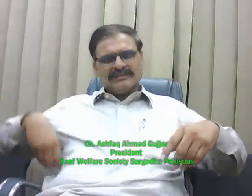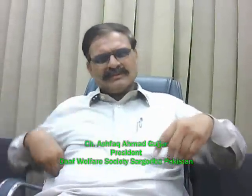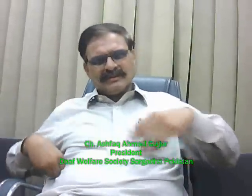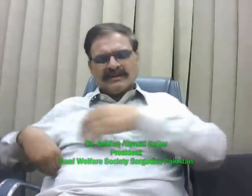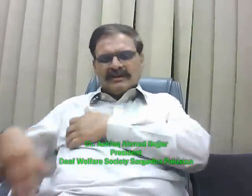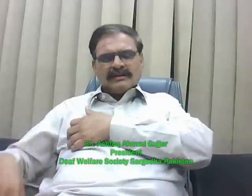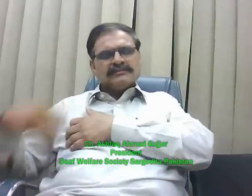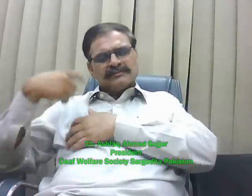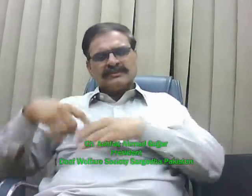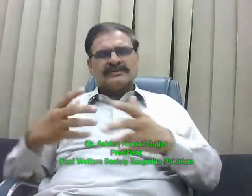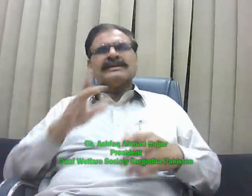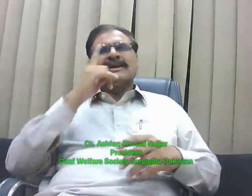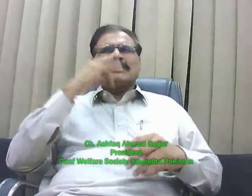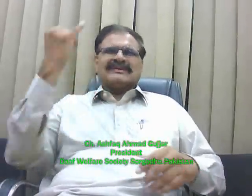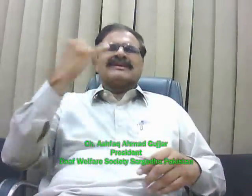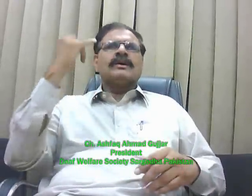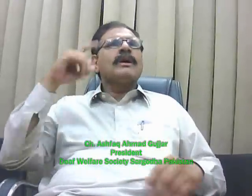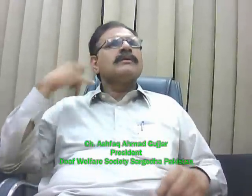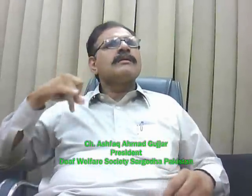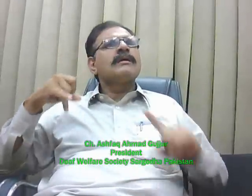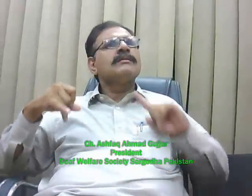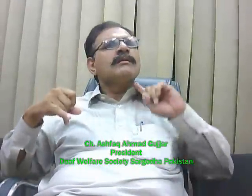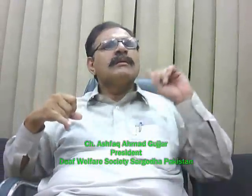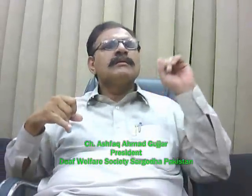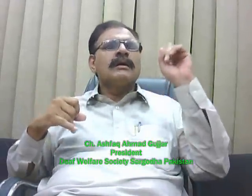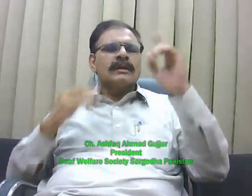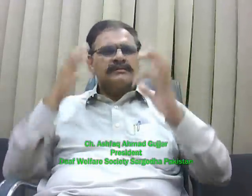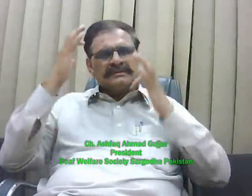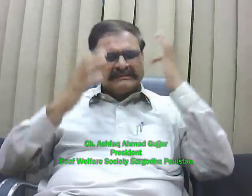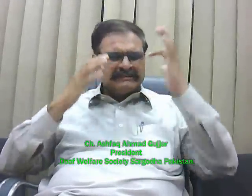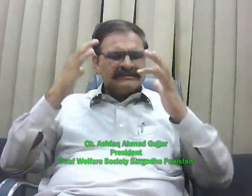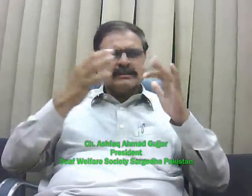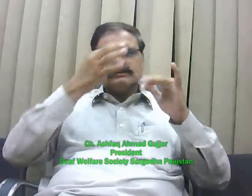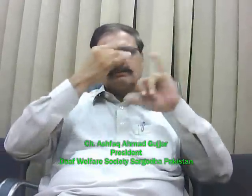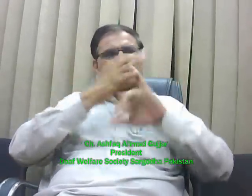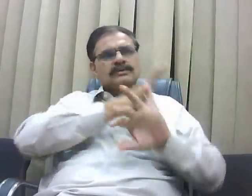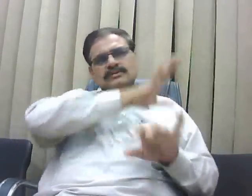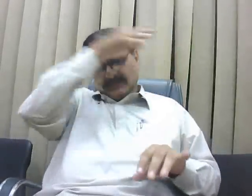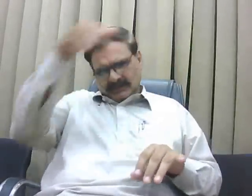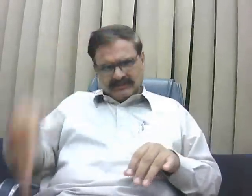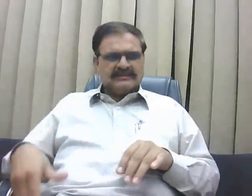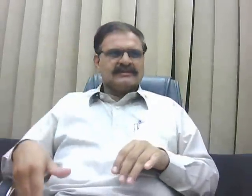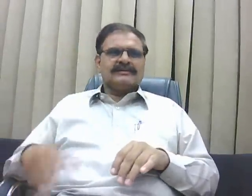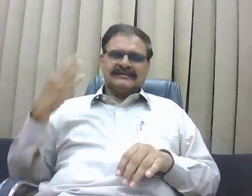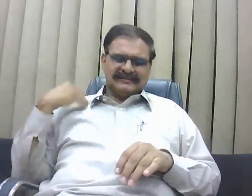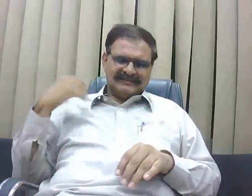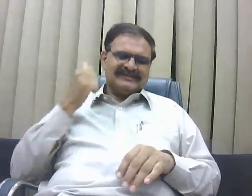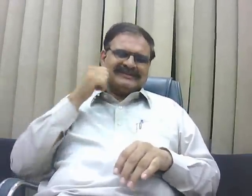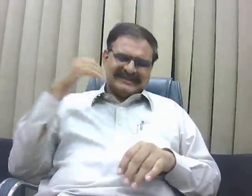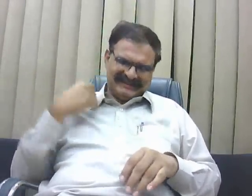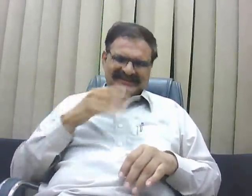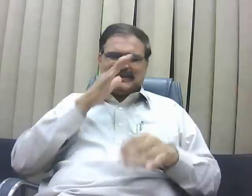industrial fighting team, was Morpheus. Morpheus is a big tall fat man who had the idea of how to storm machines